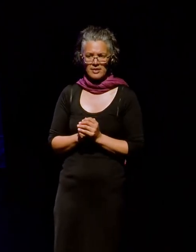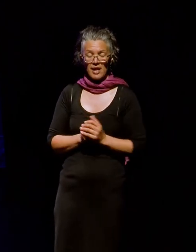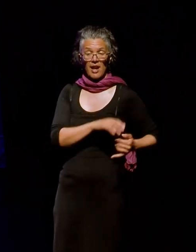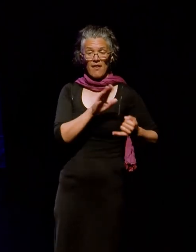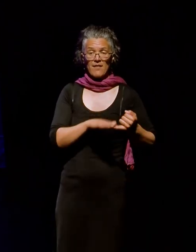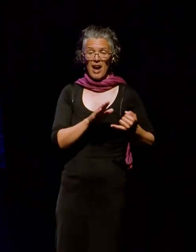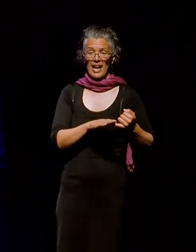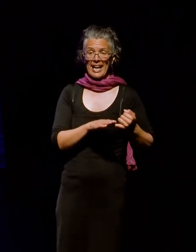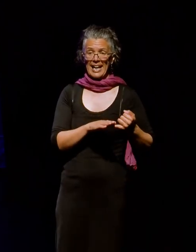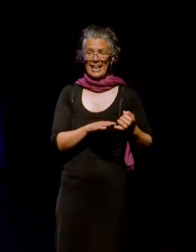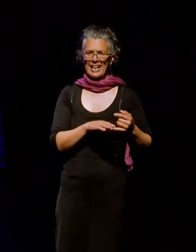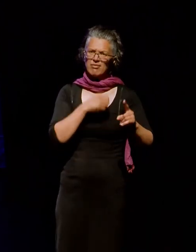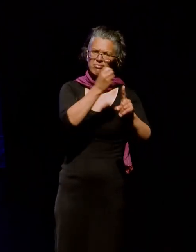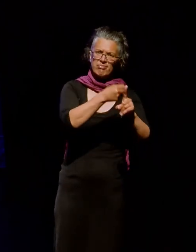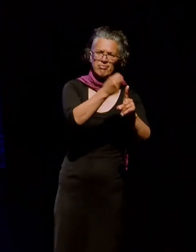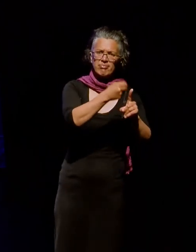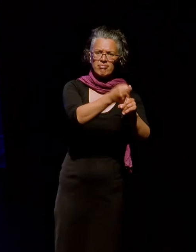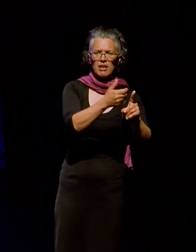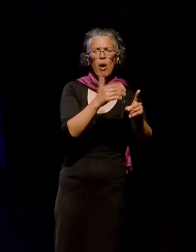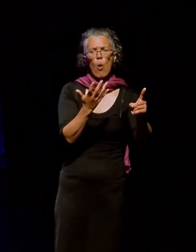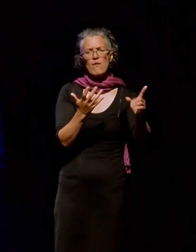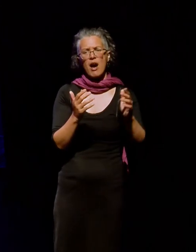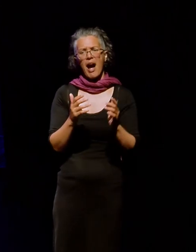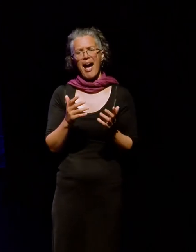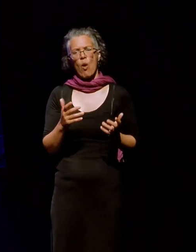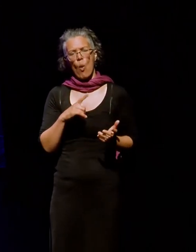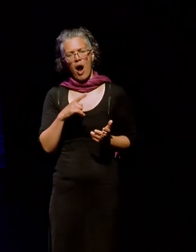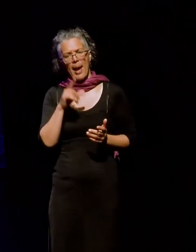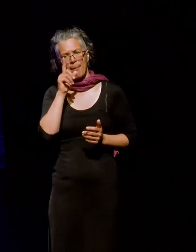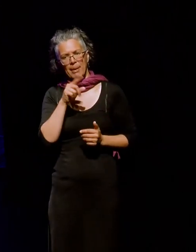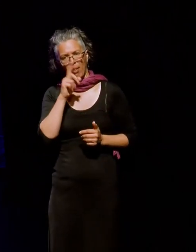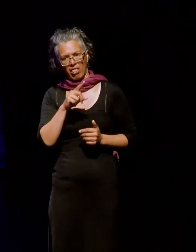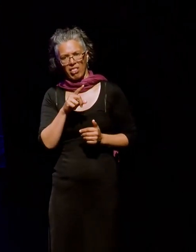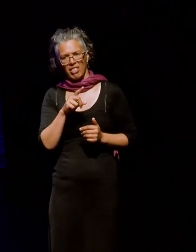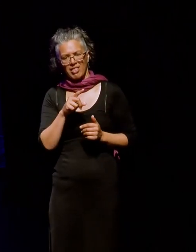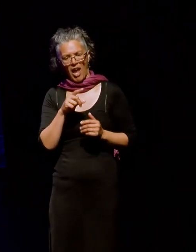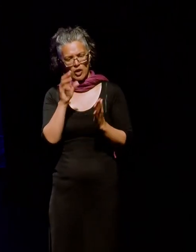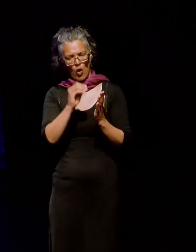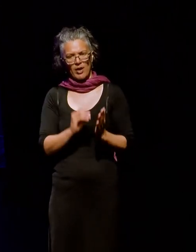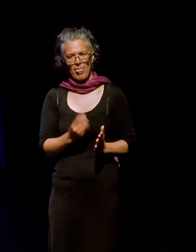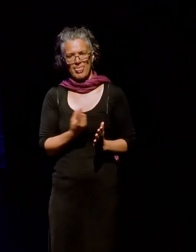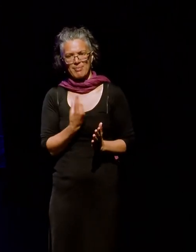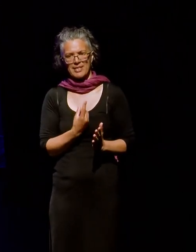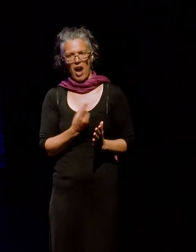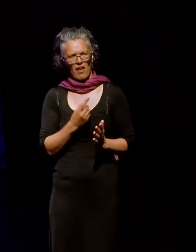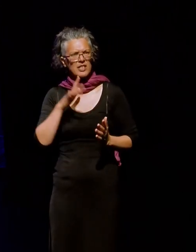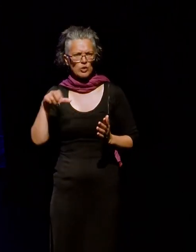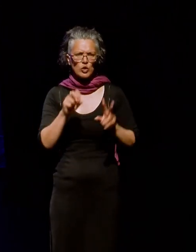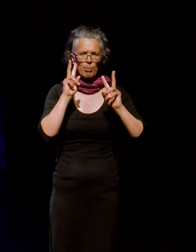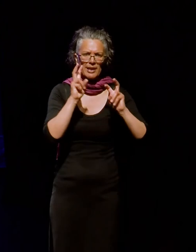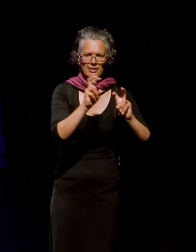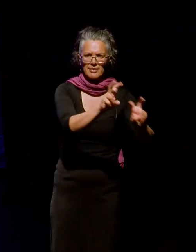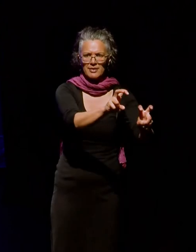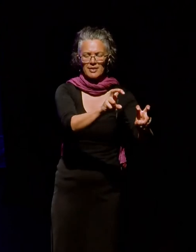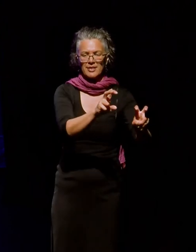advocated for professional archivists to learn more about why people document themselves in the ways they do by exploring community